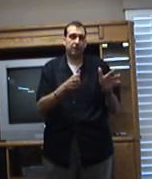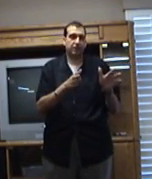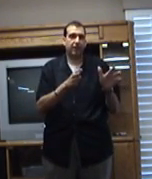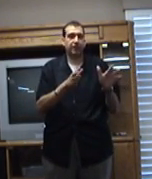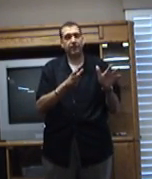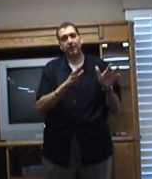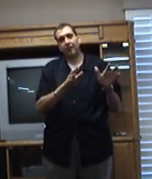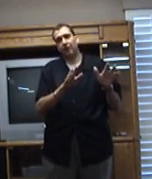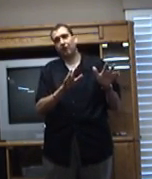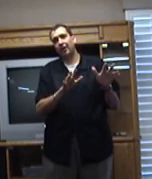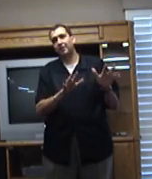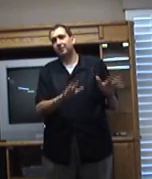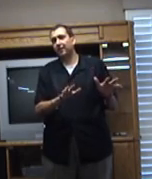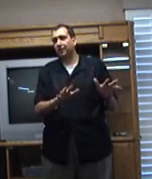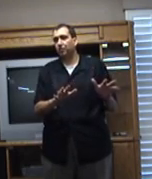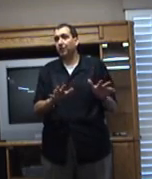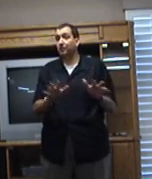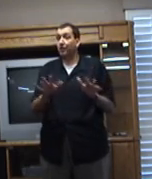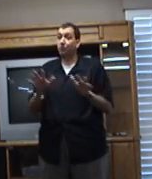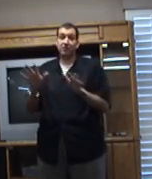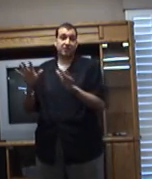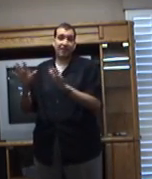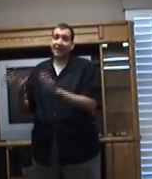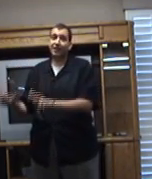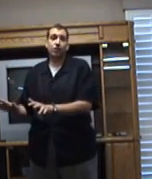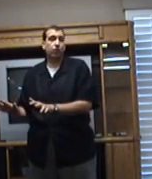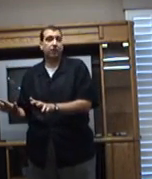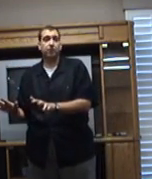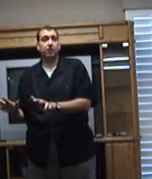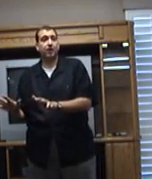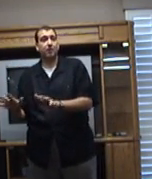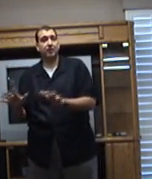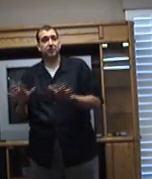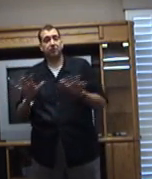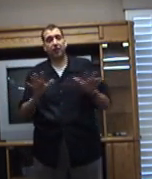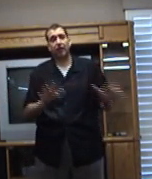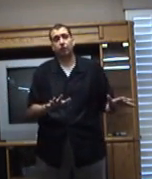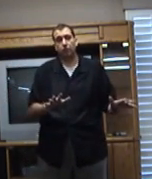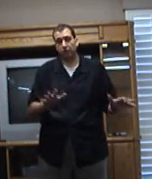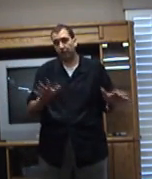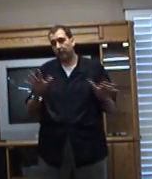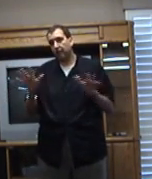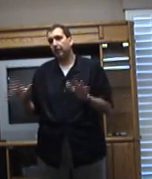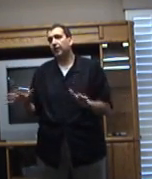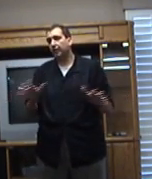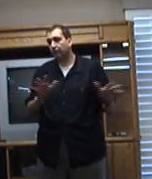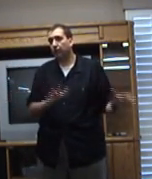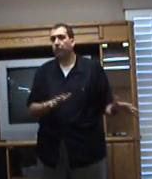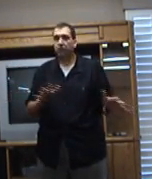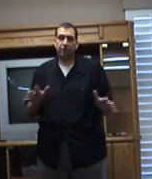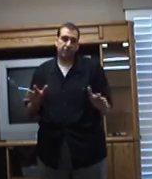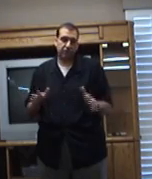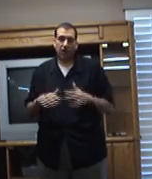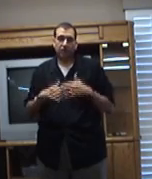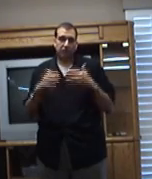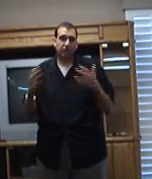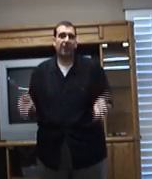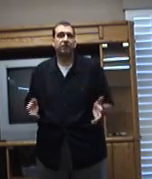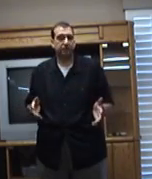he's like, okay, this is getting too much. And I was exactly there with him. And, I mean, I just felt like we were, the physiology changes